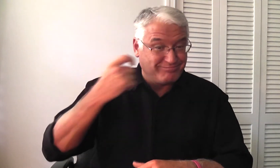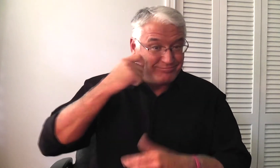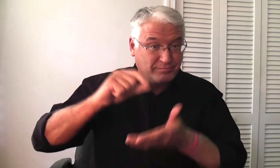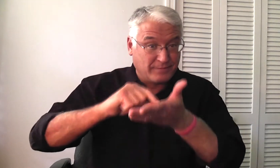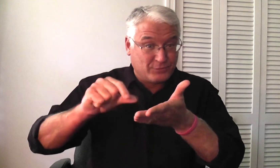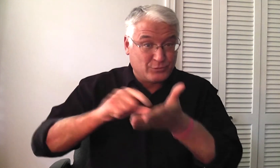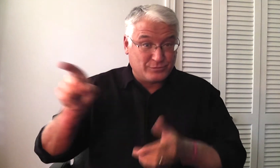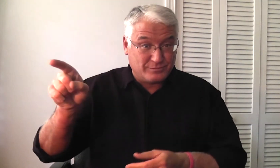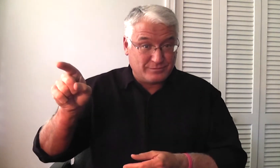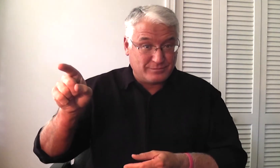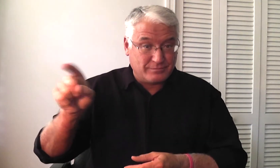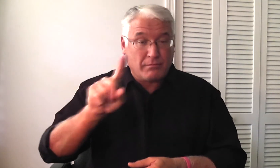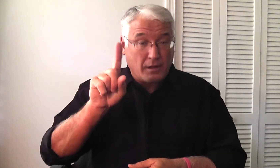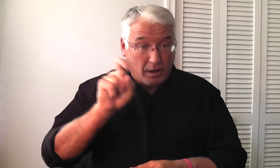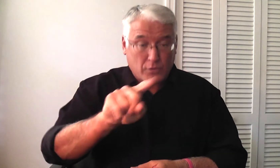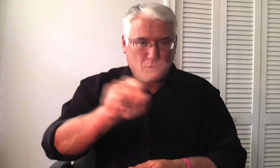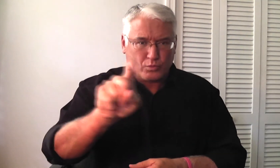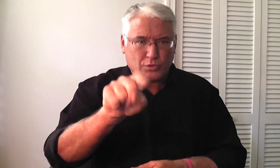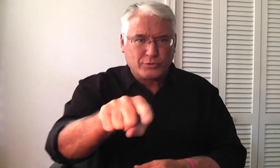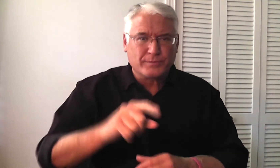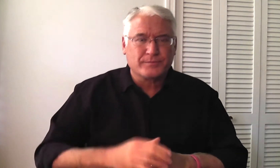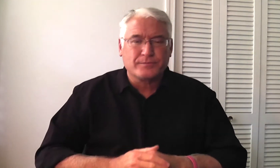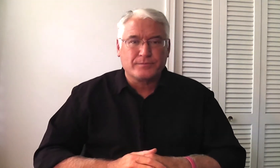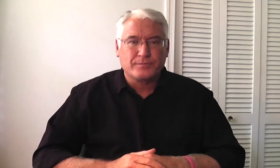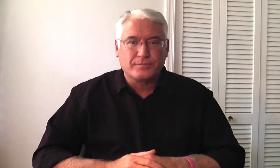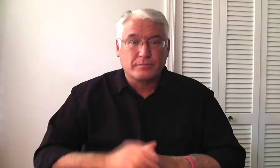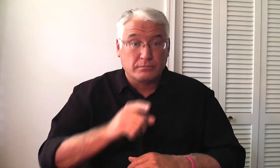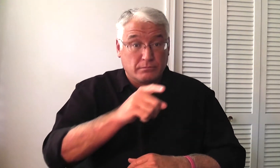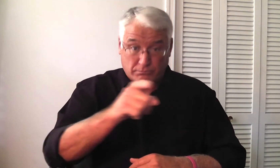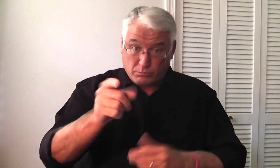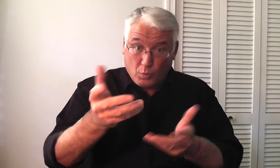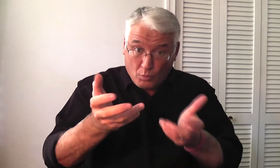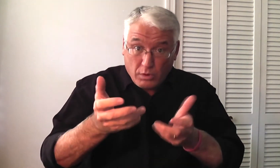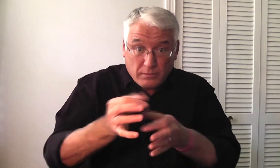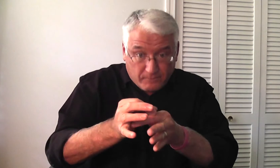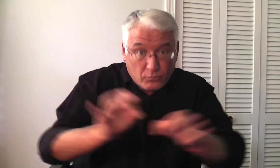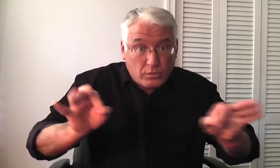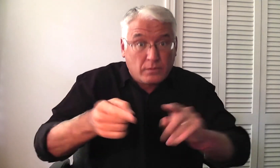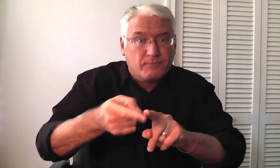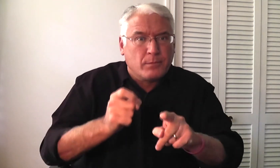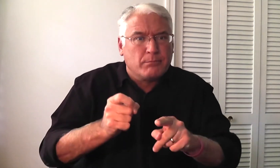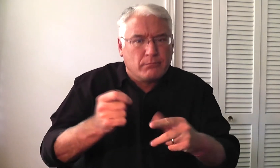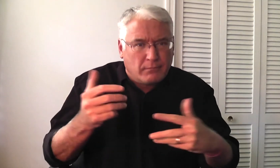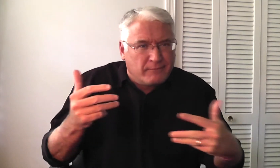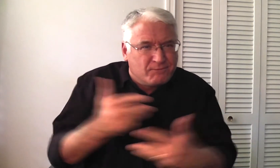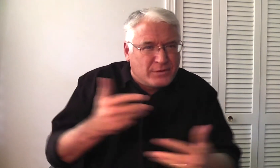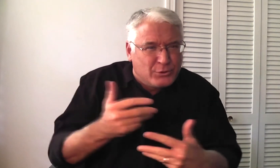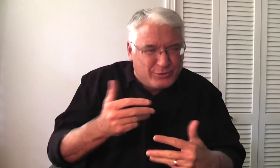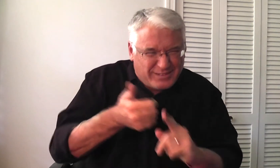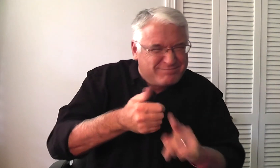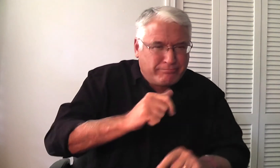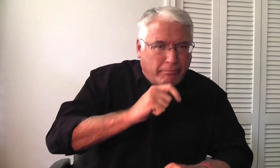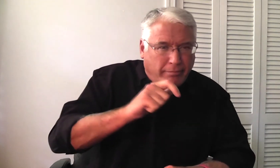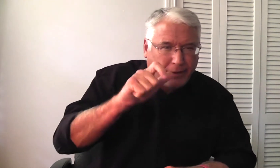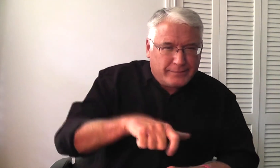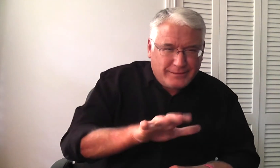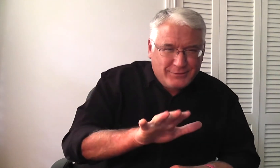You know, that verse, it asks a question. Do you want to be free from fear?